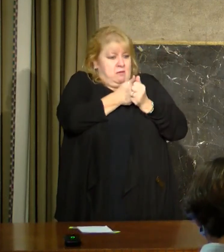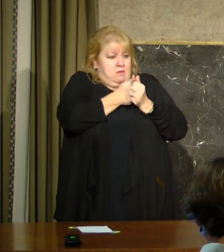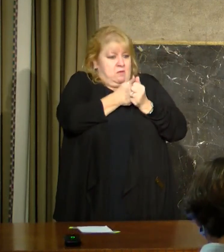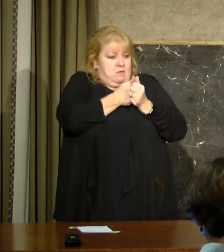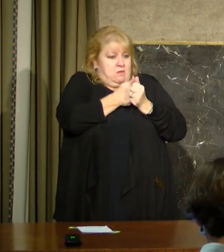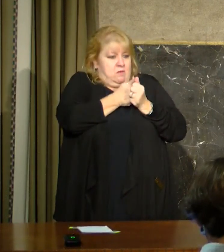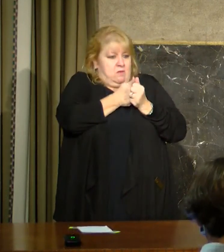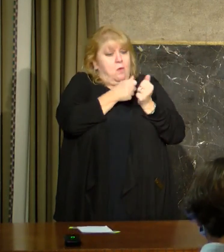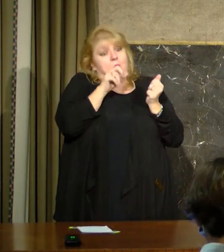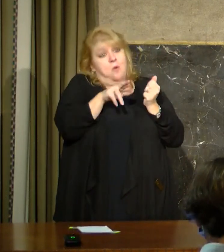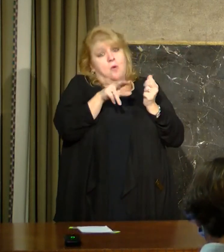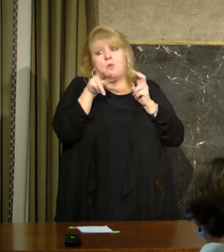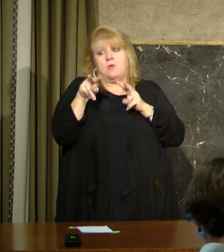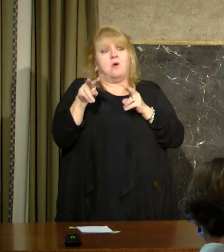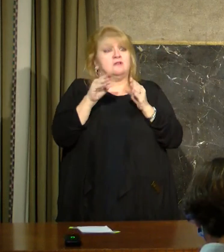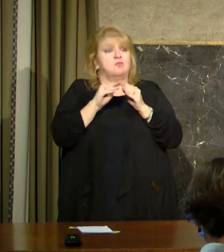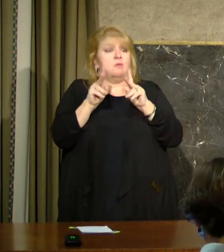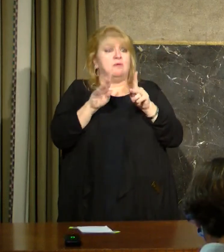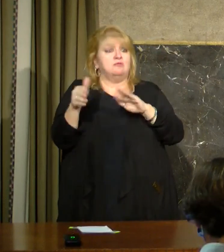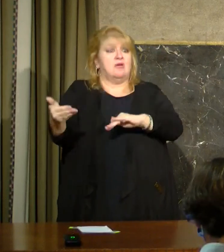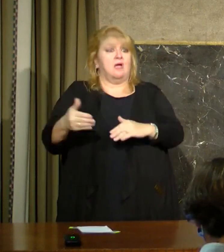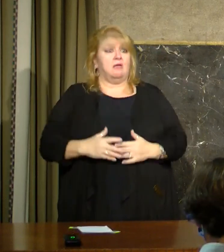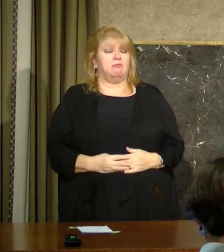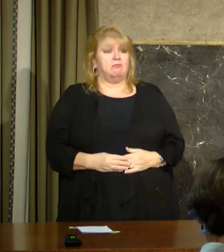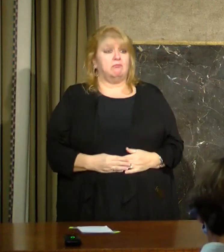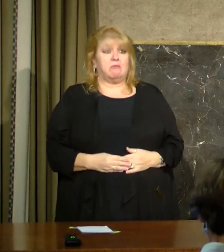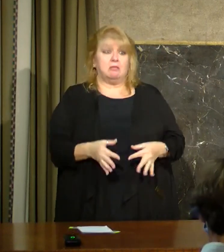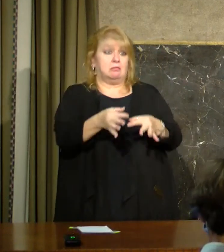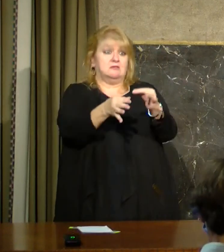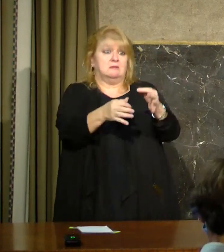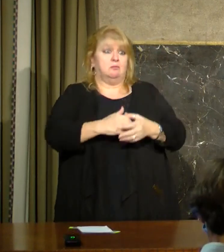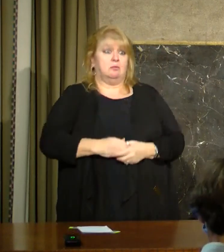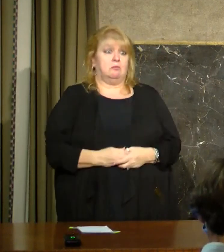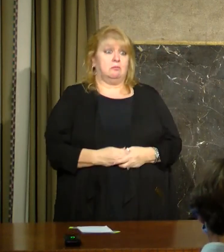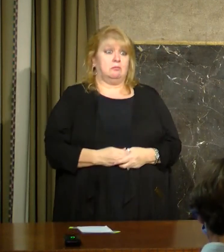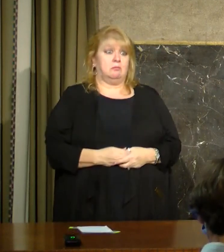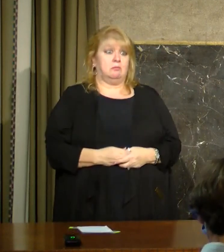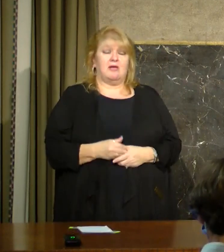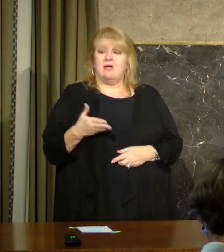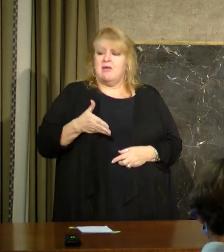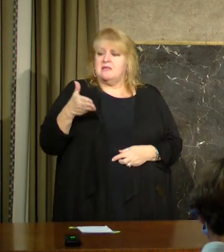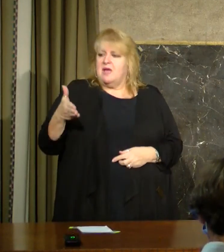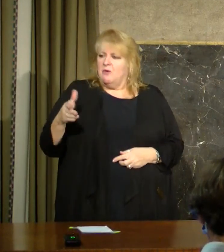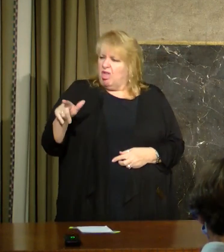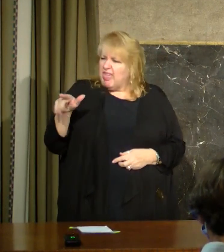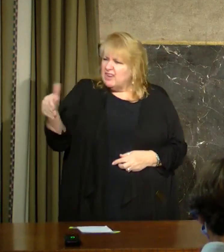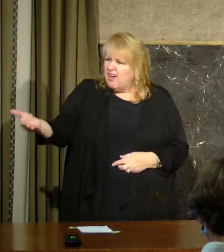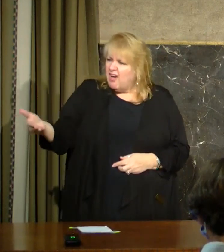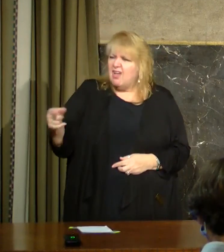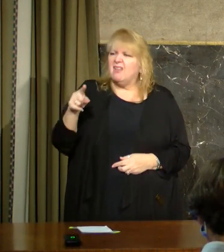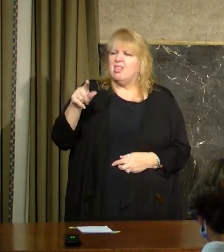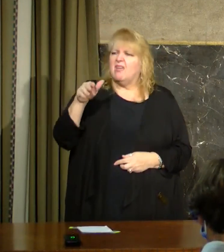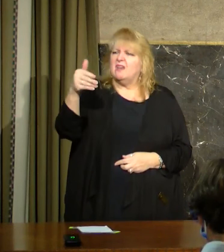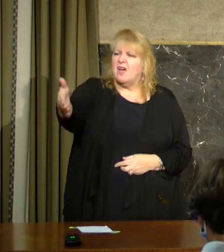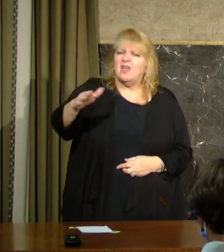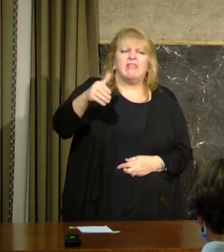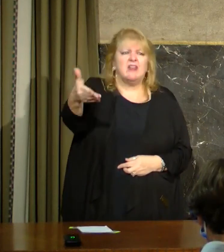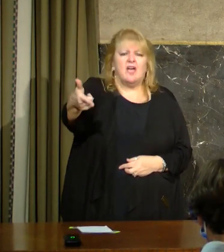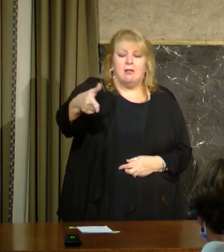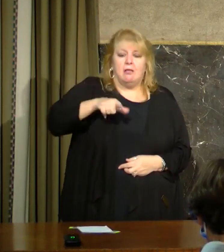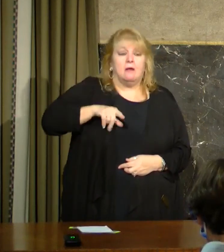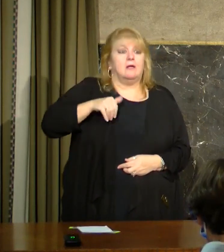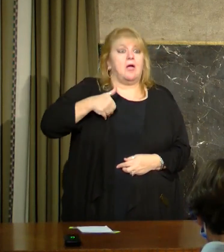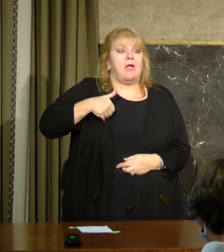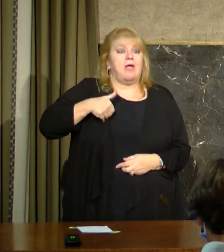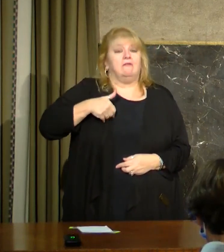die. It is really that simple. Now, while it's simple, it's not easy. And I can